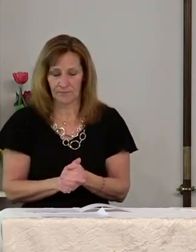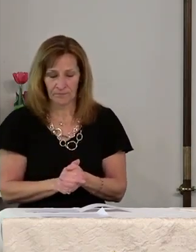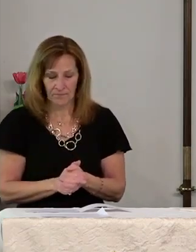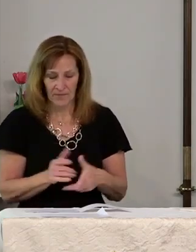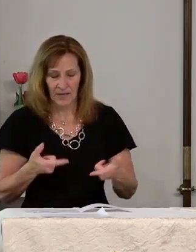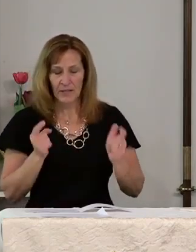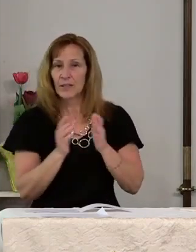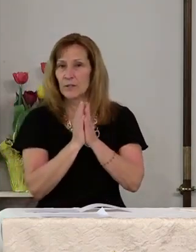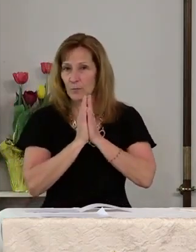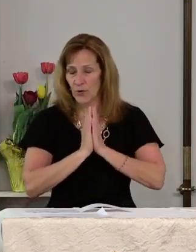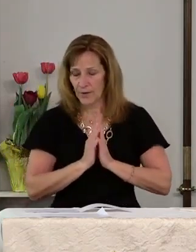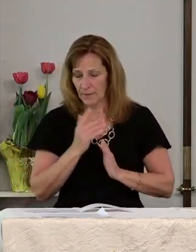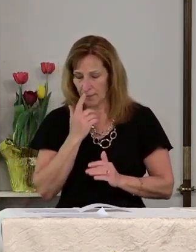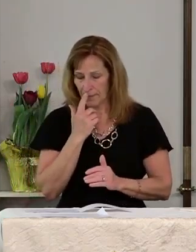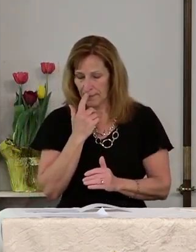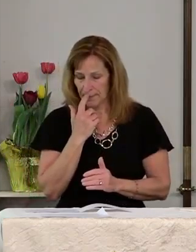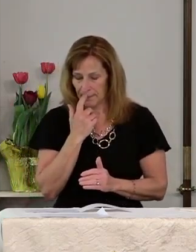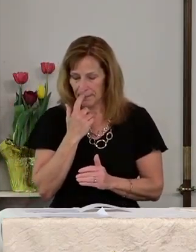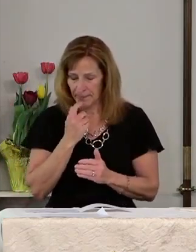Let us pray.